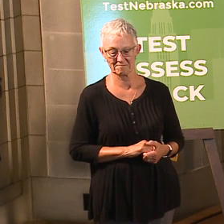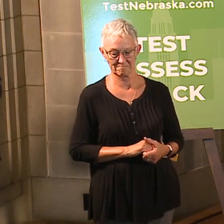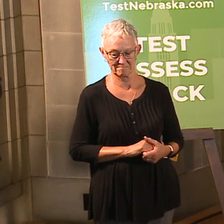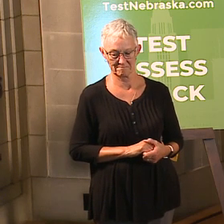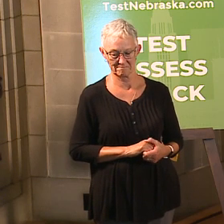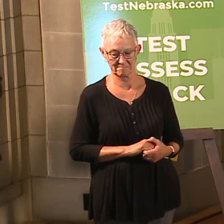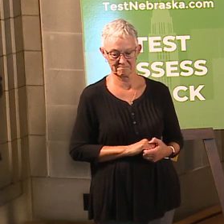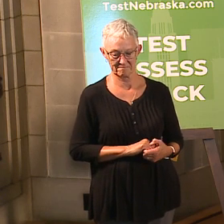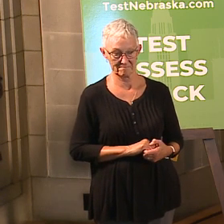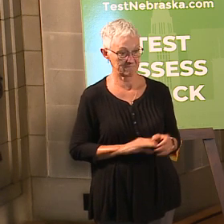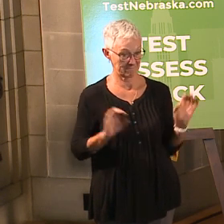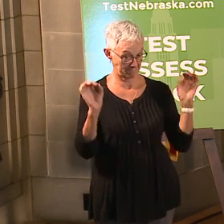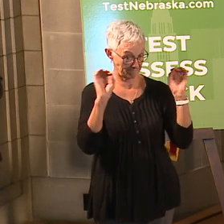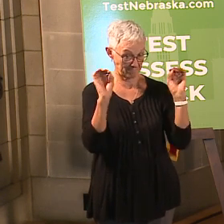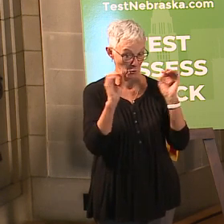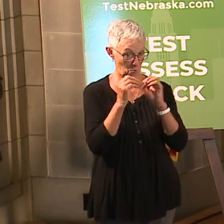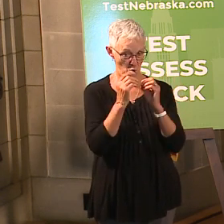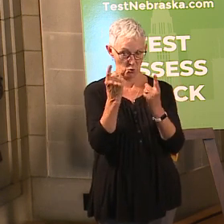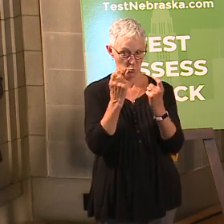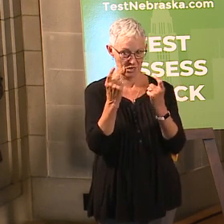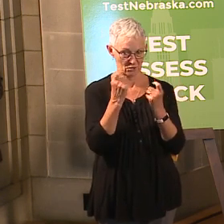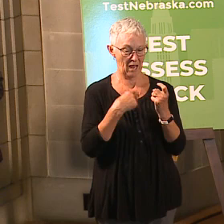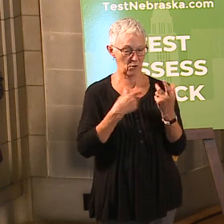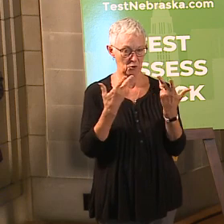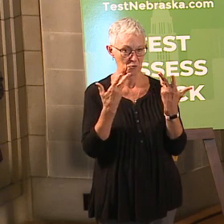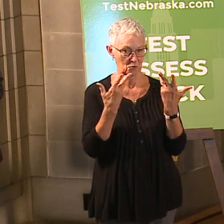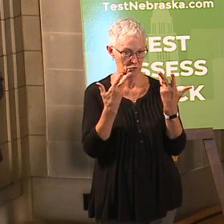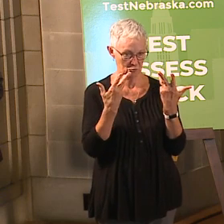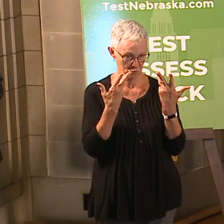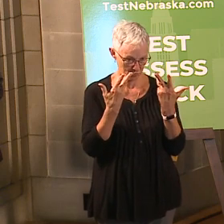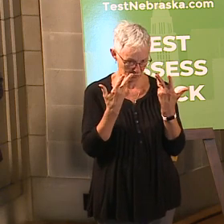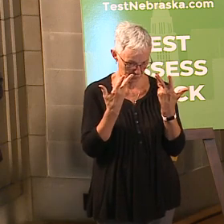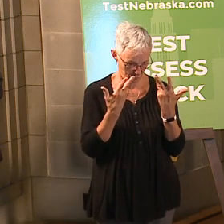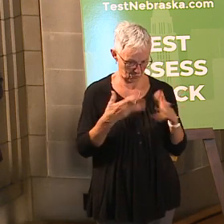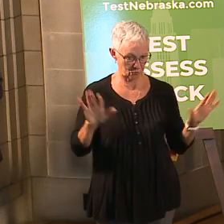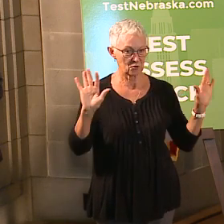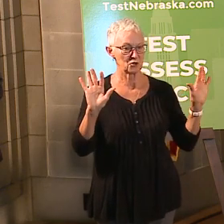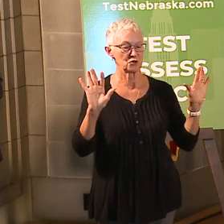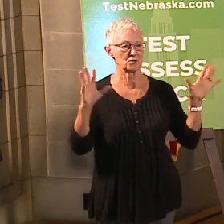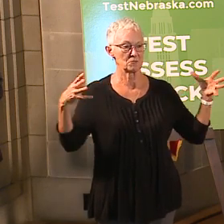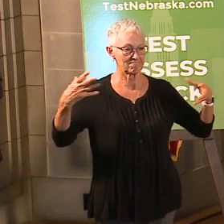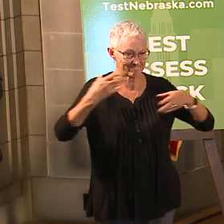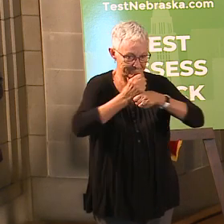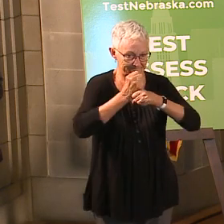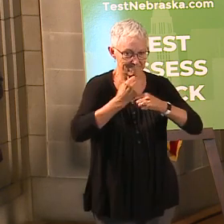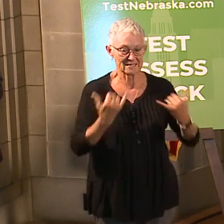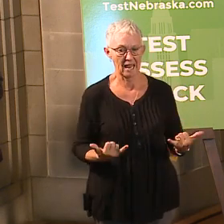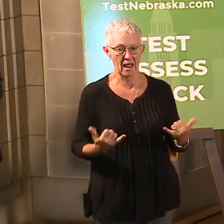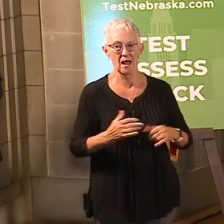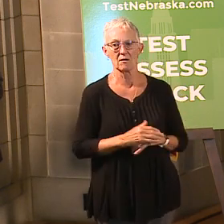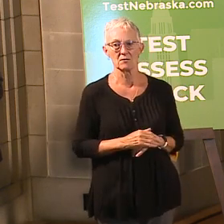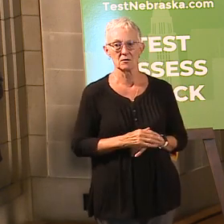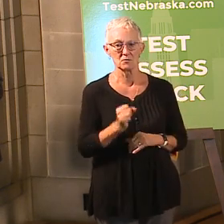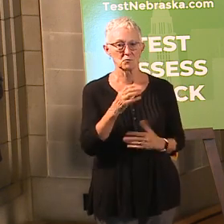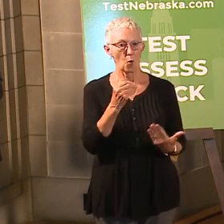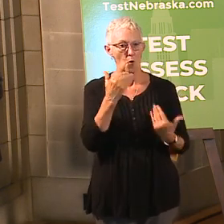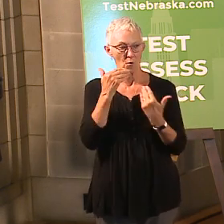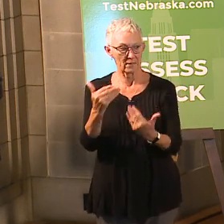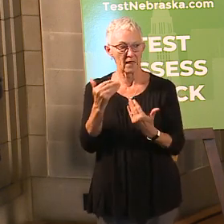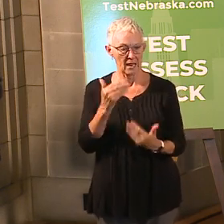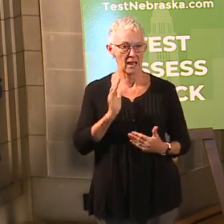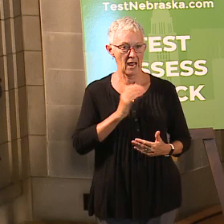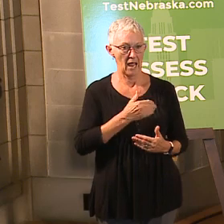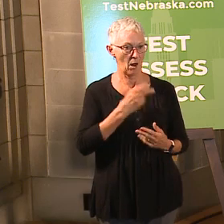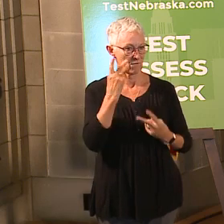All right, I'm not seeing any other questions, so I'm going to go ahead and wrap up, but I want to, again, thank our guests today who came in. Well,